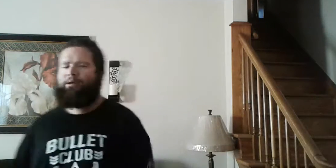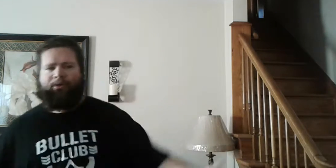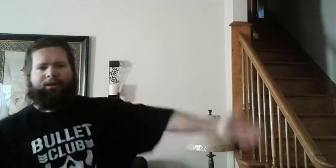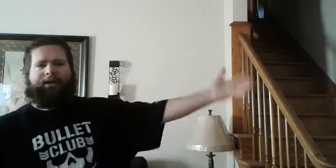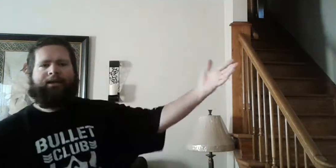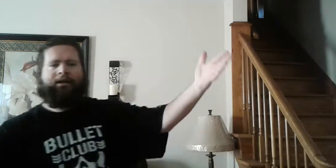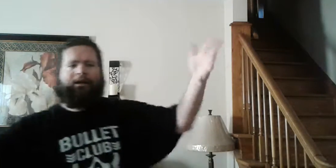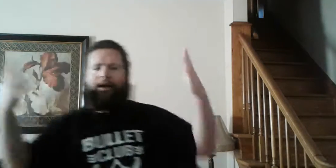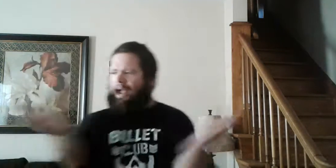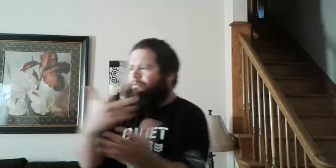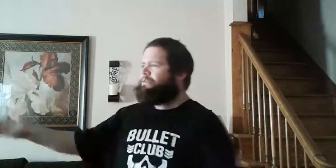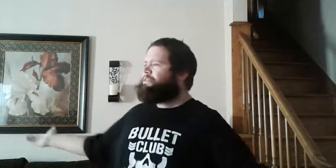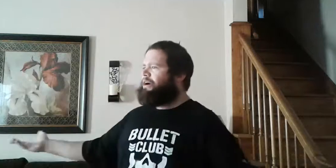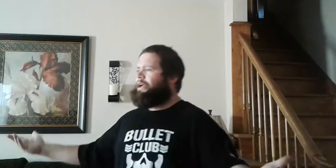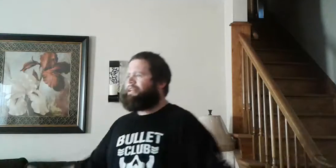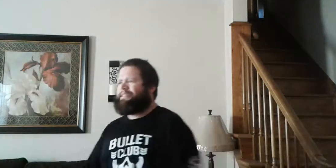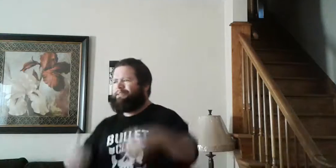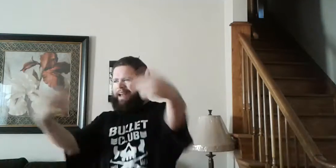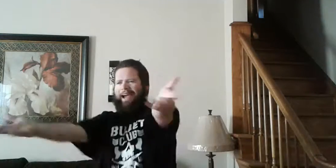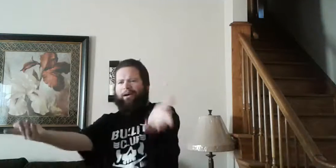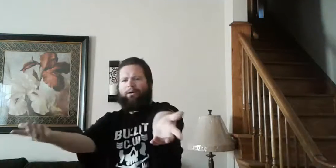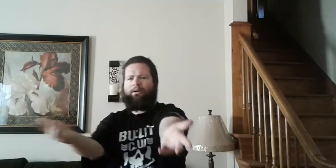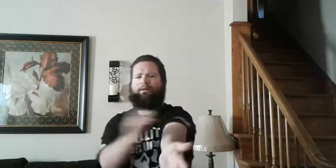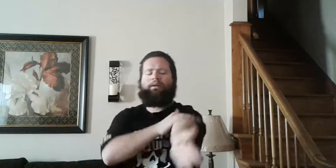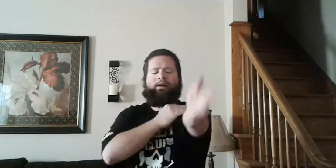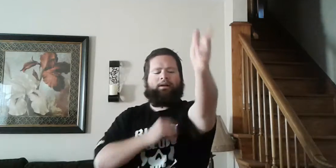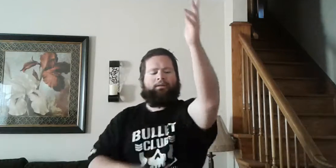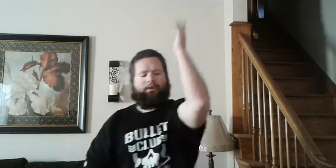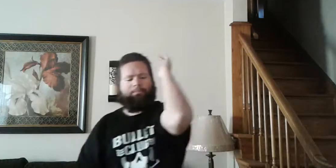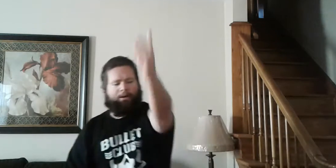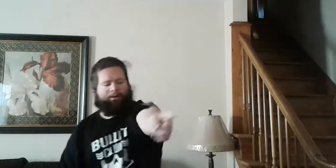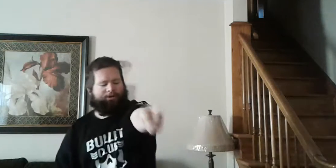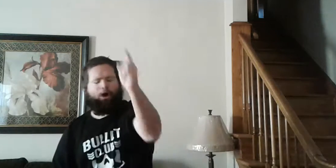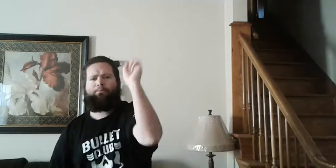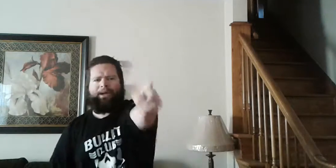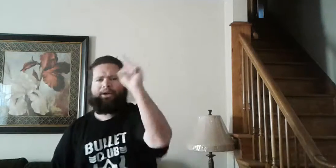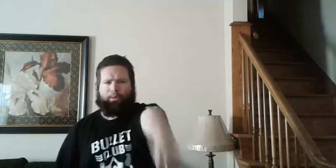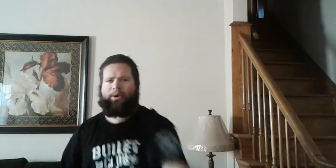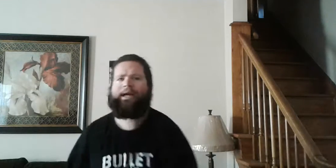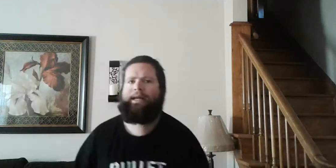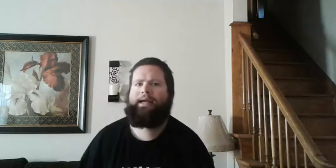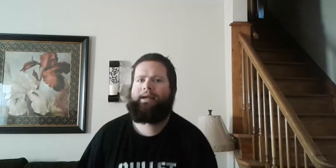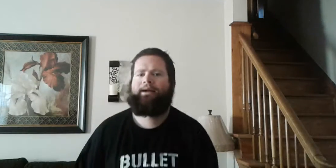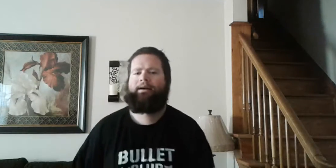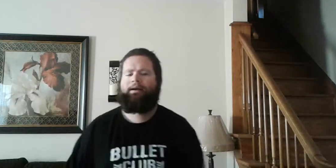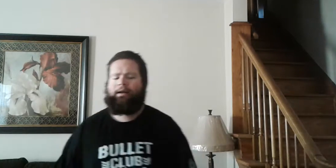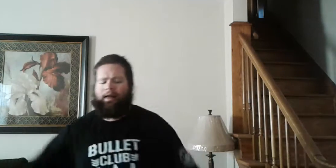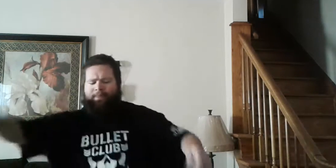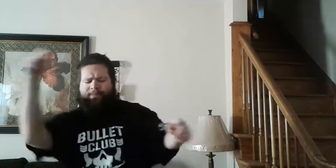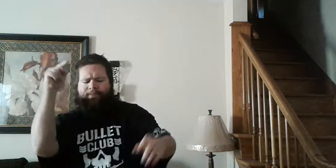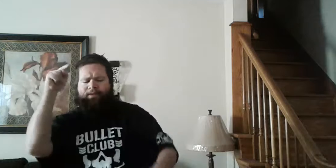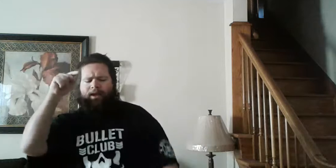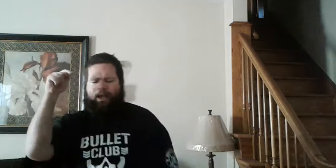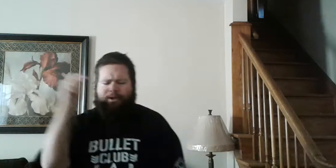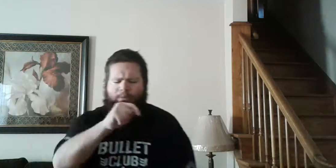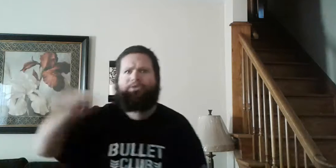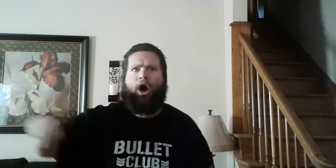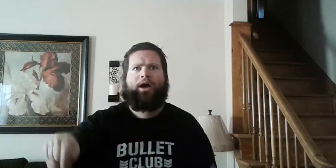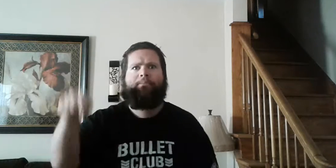mean really everyone's done it until now WWE don't be greedy and you were talking